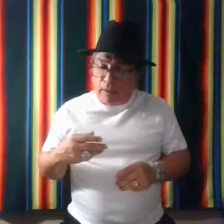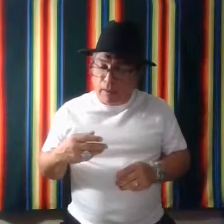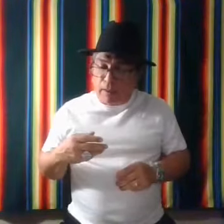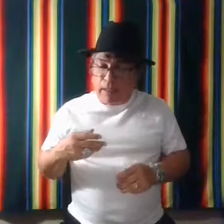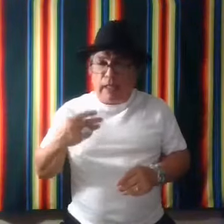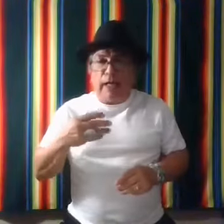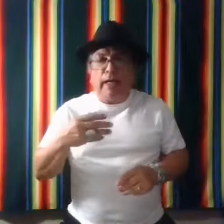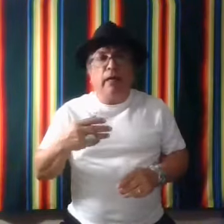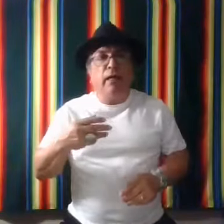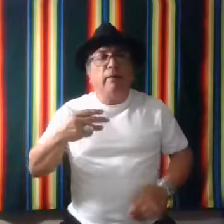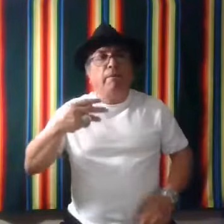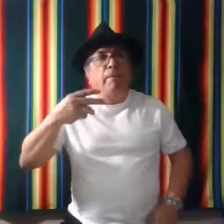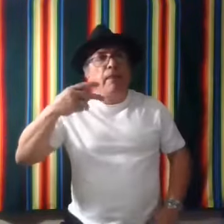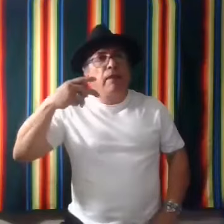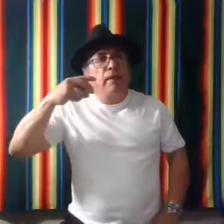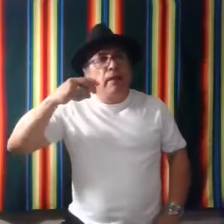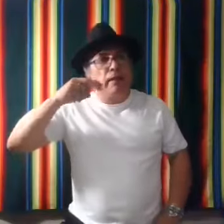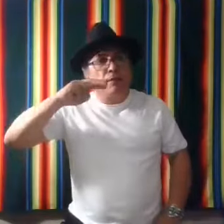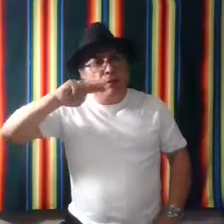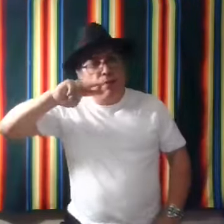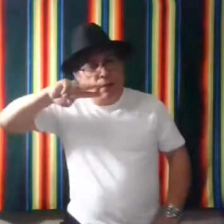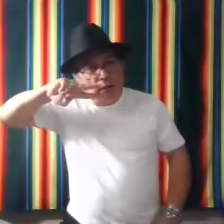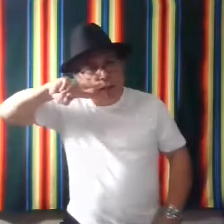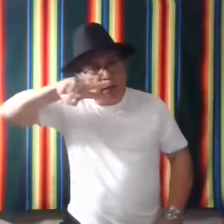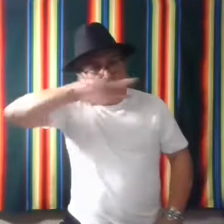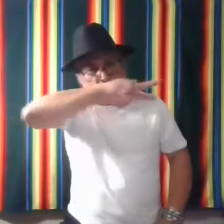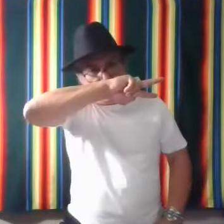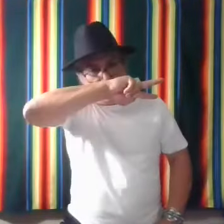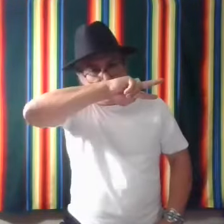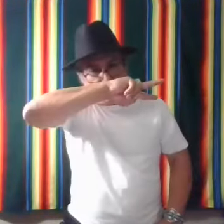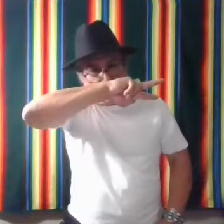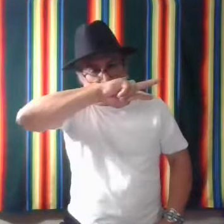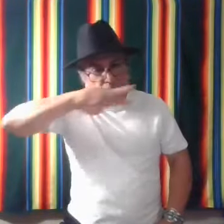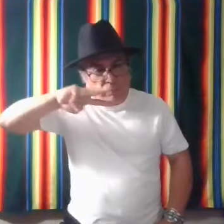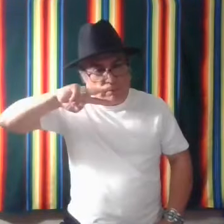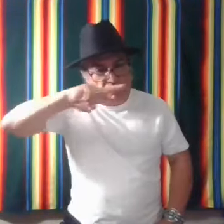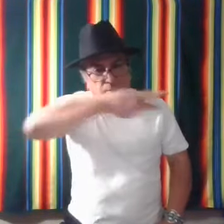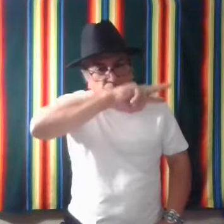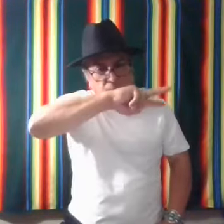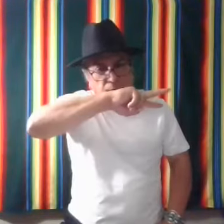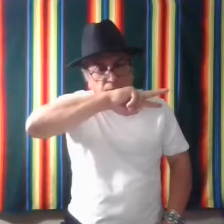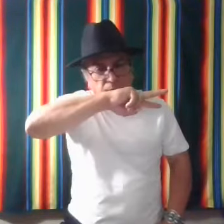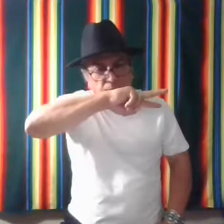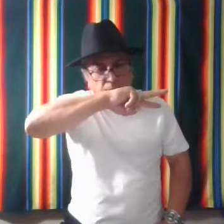A lie is this, this,